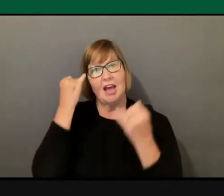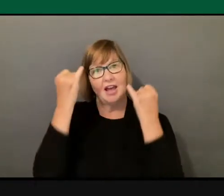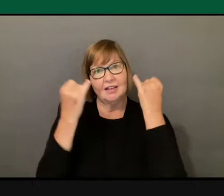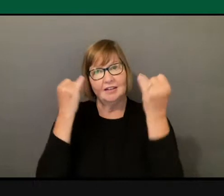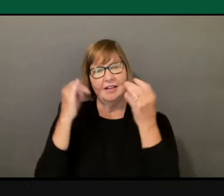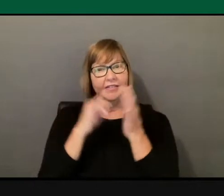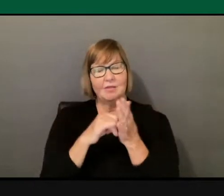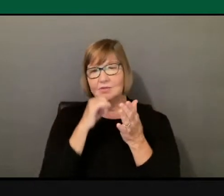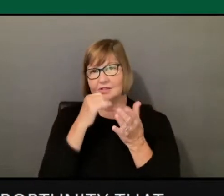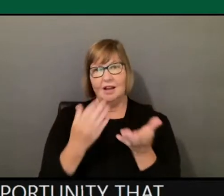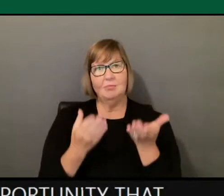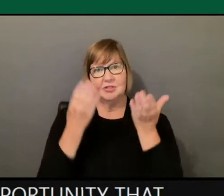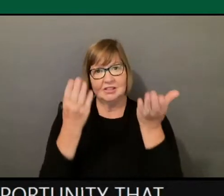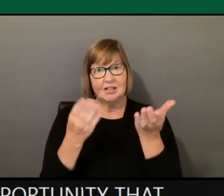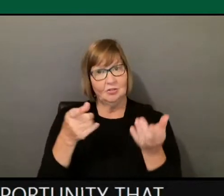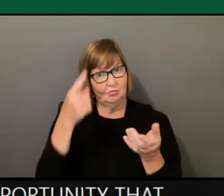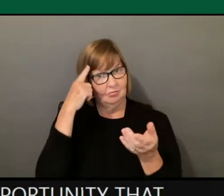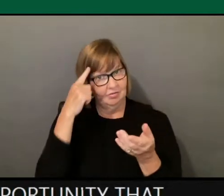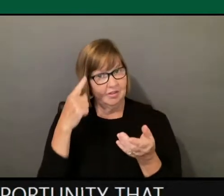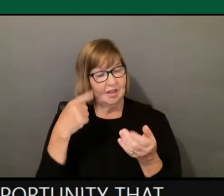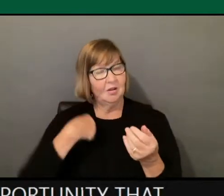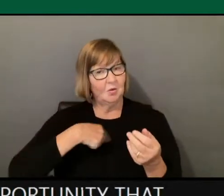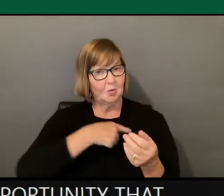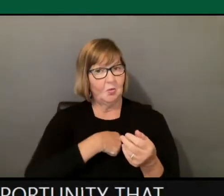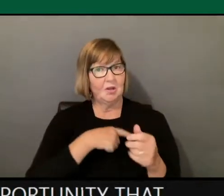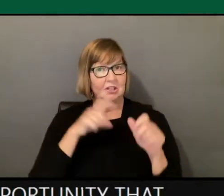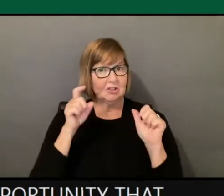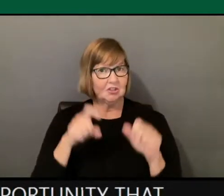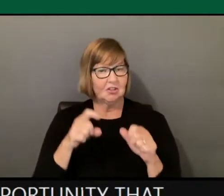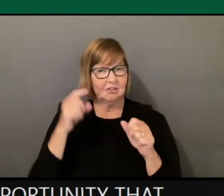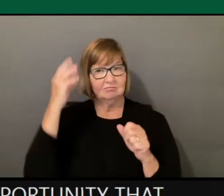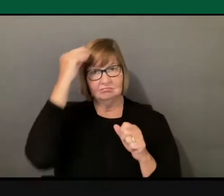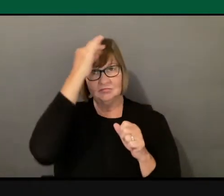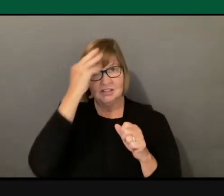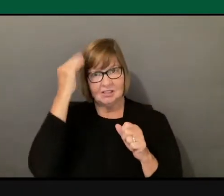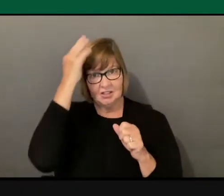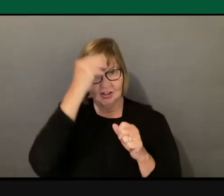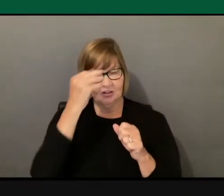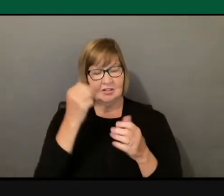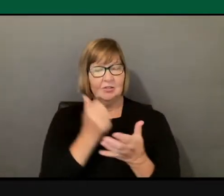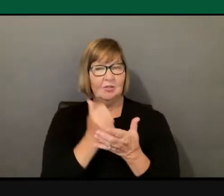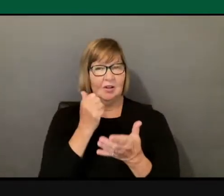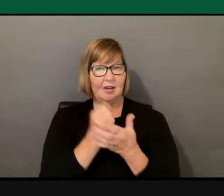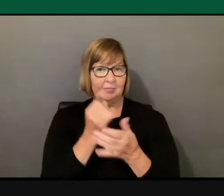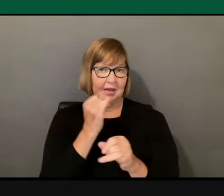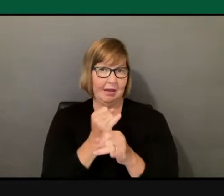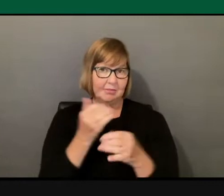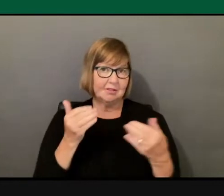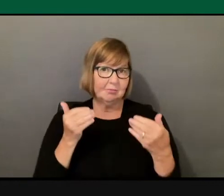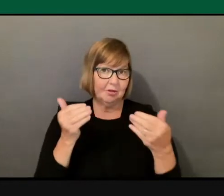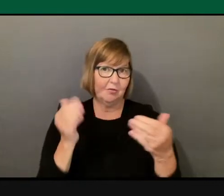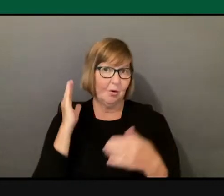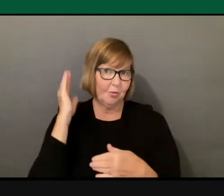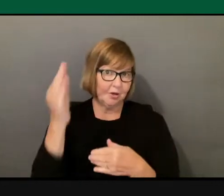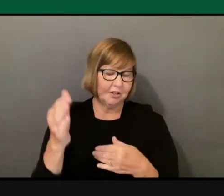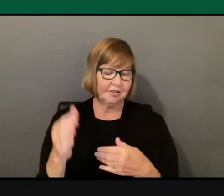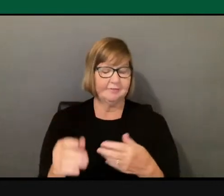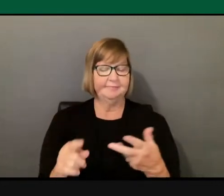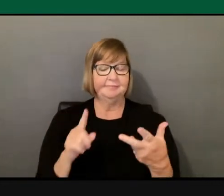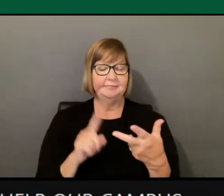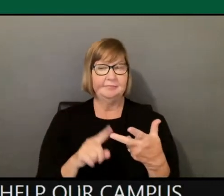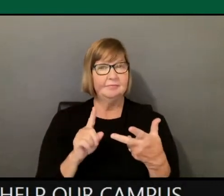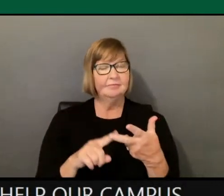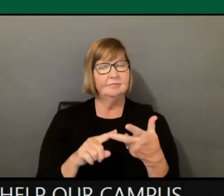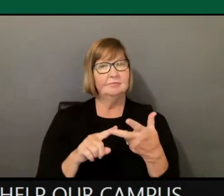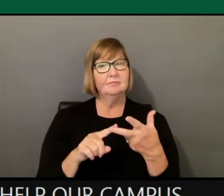that you believe that we should consider to help our campus move forward. And last, to provide